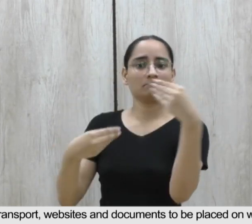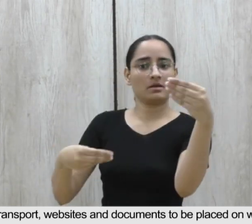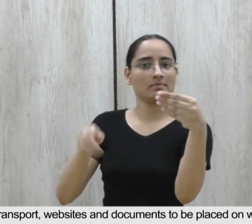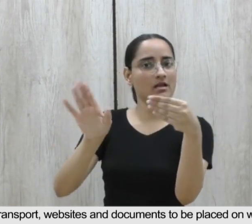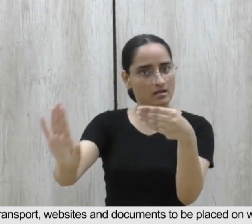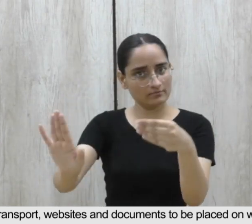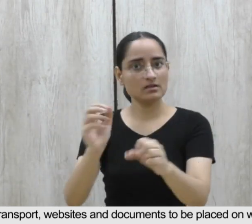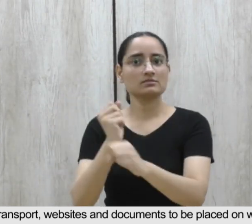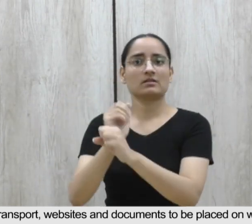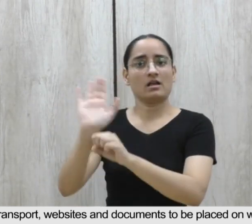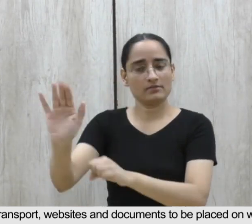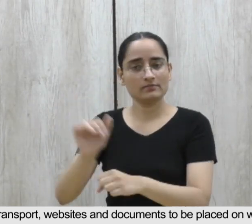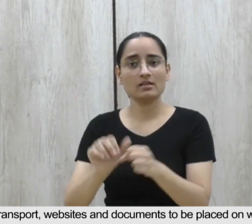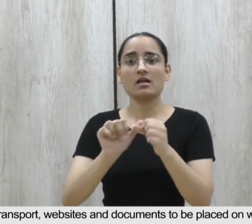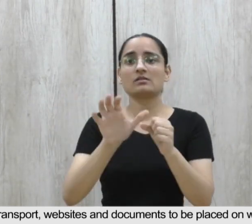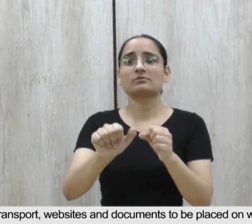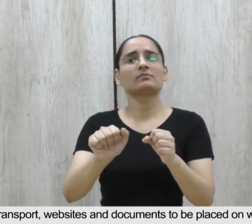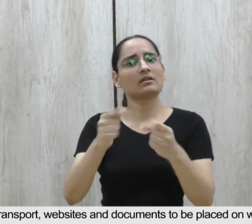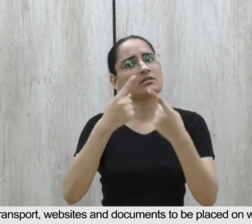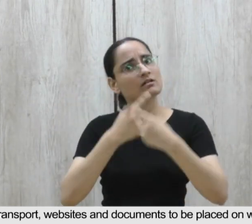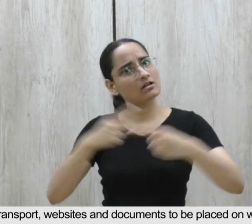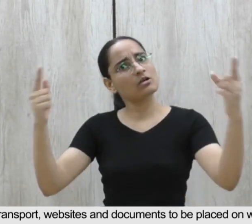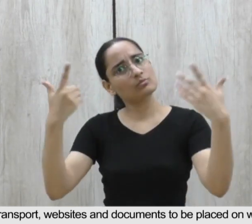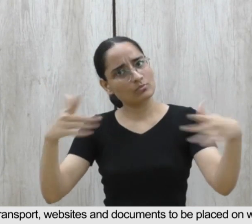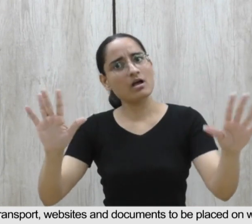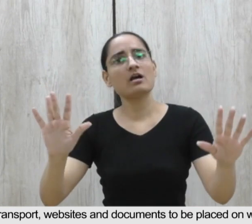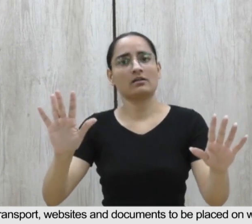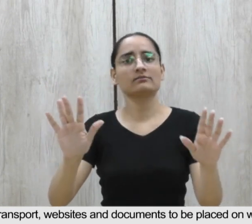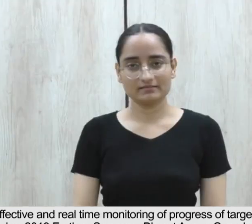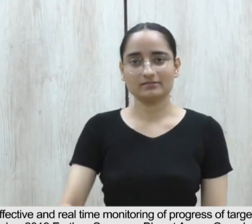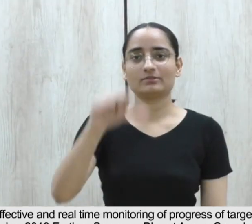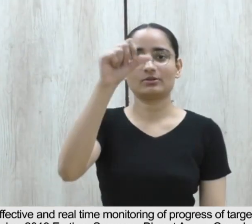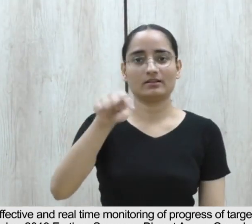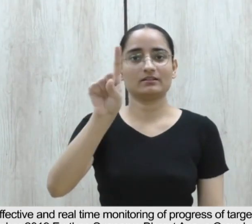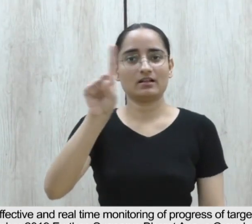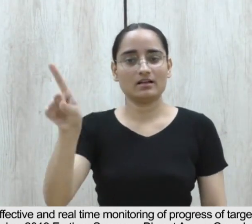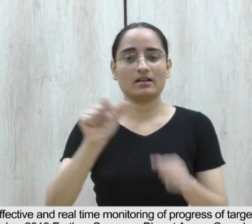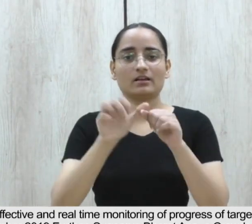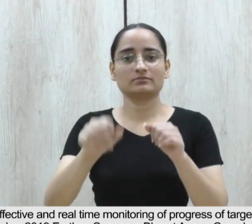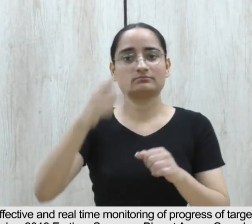and documents to be placed on websites. 15.9.11.